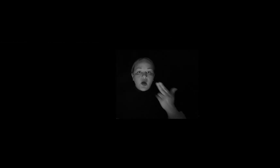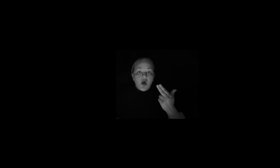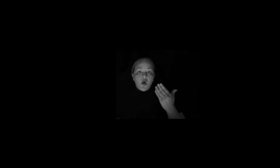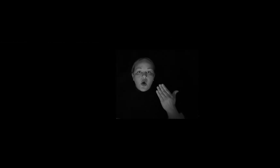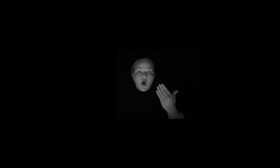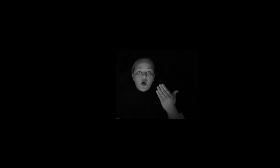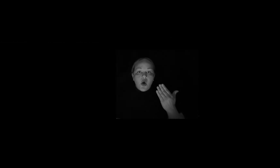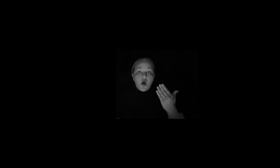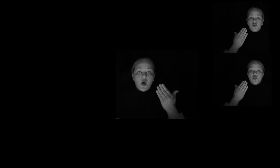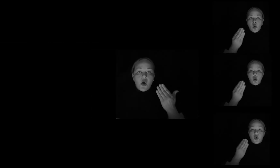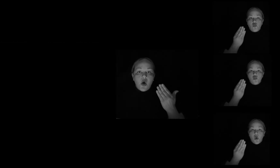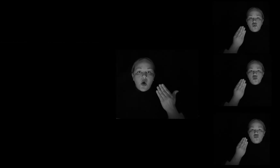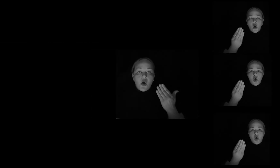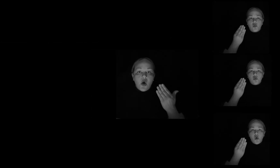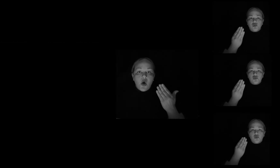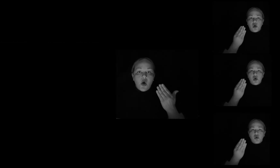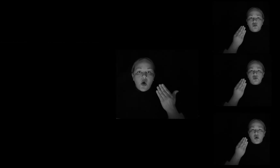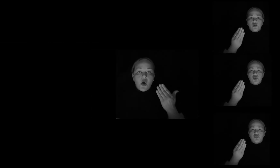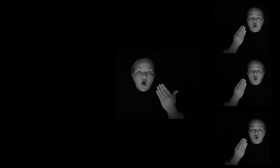me go